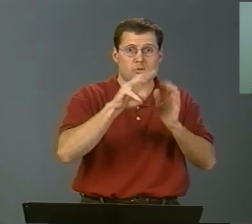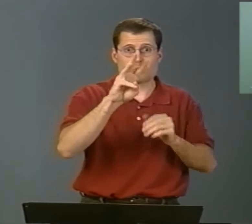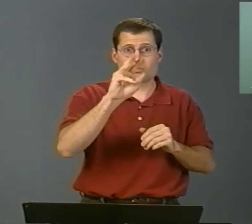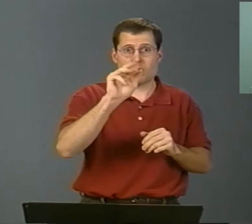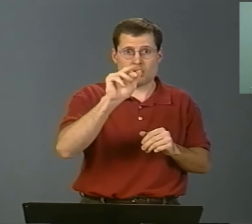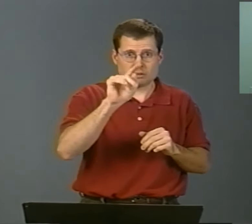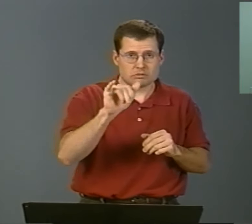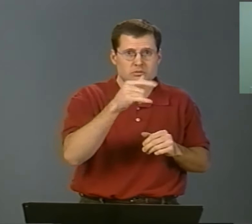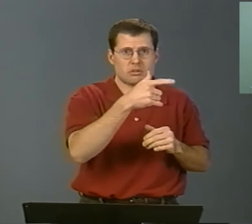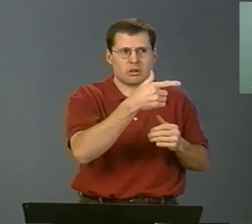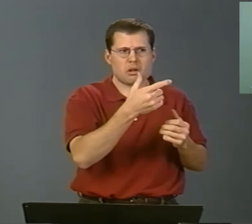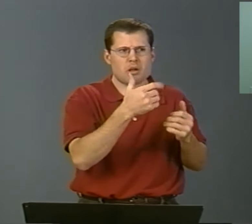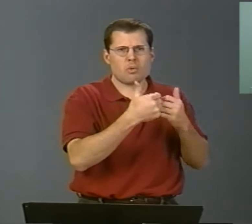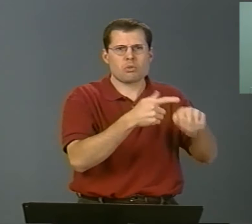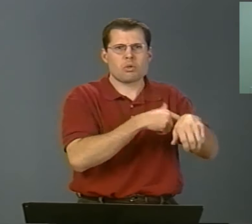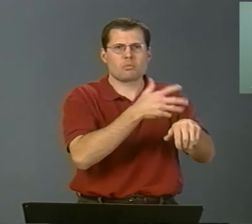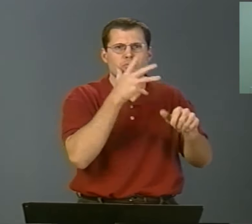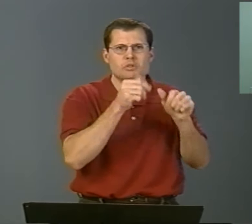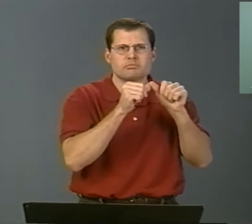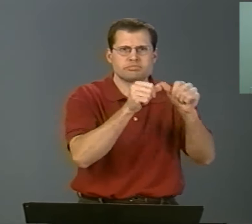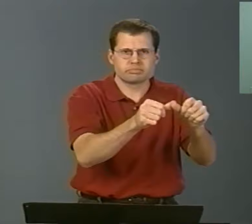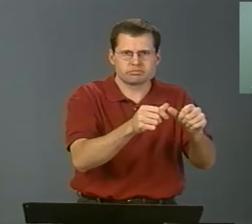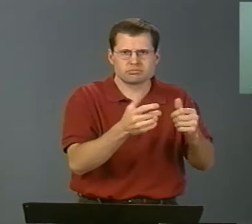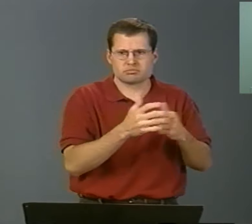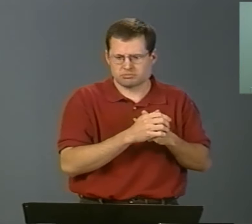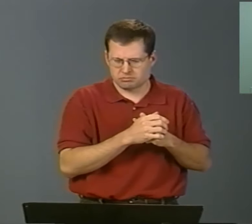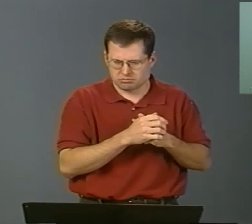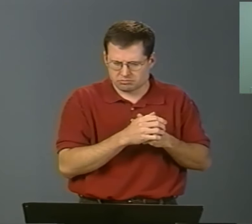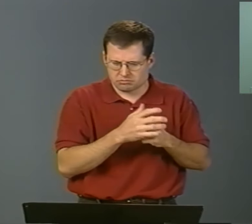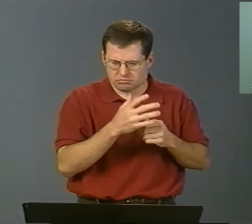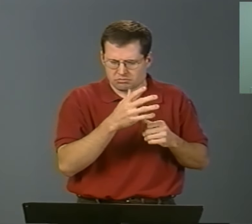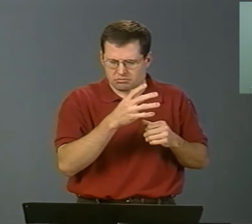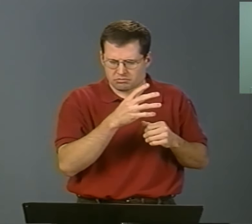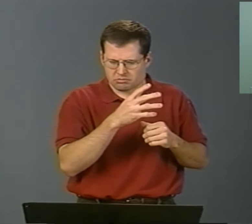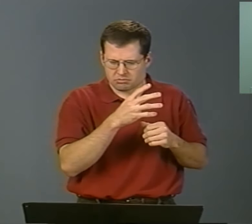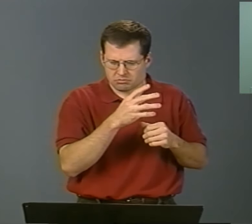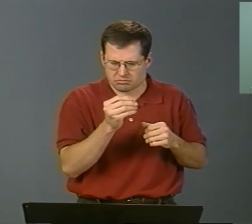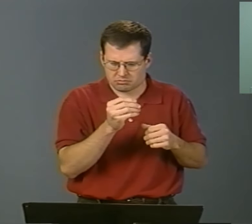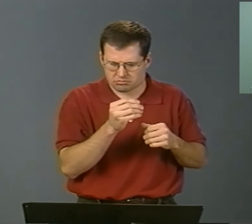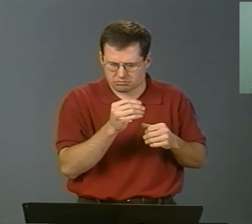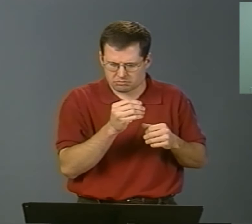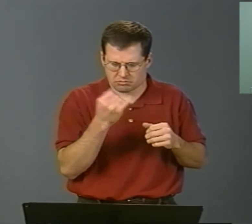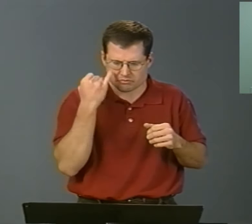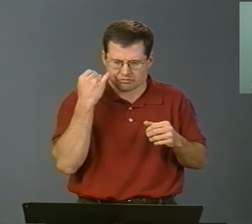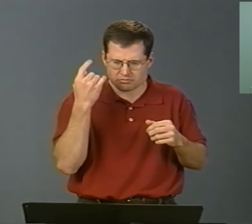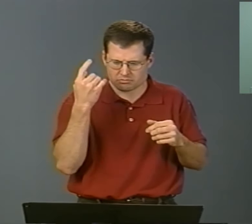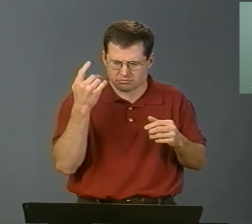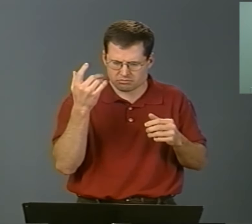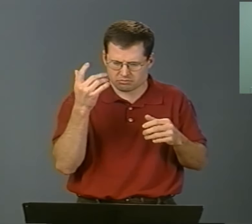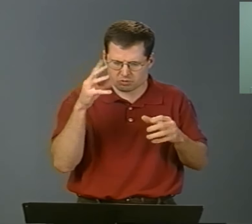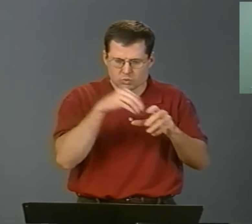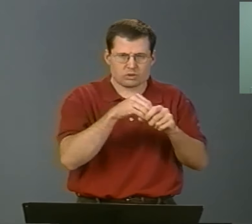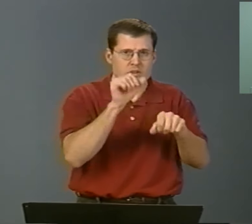Also, check out their policies for the store if you can bring it back if the same problem shows up.